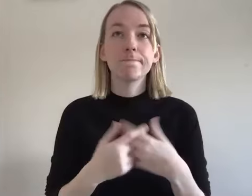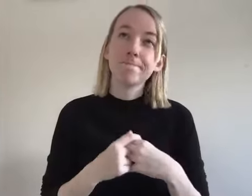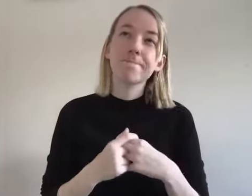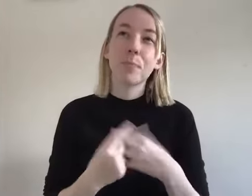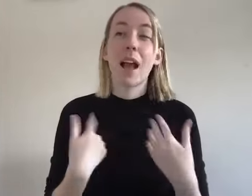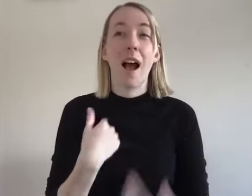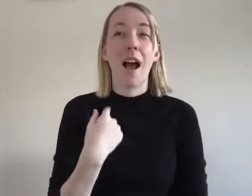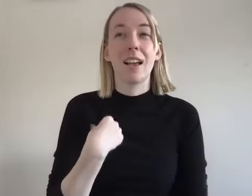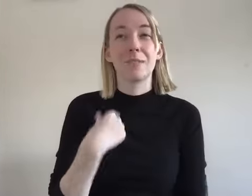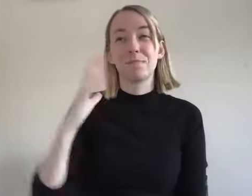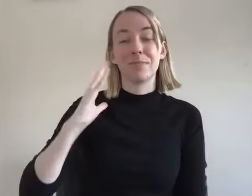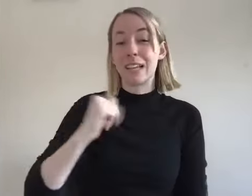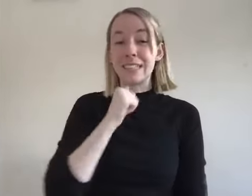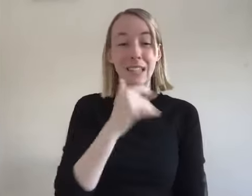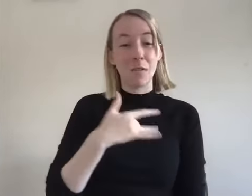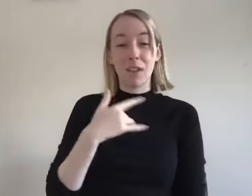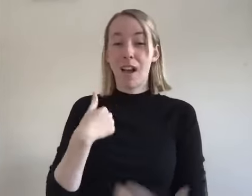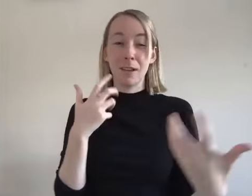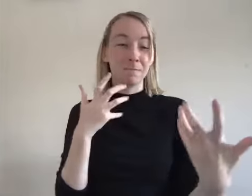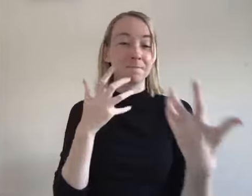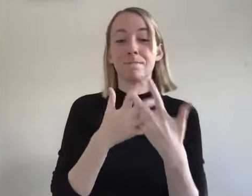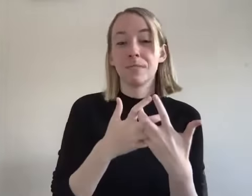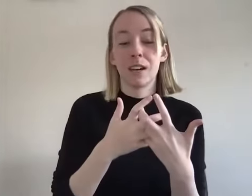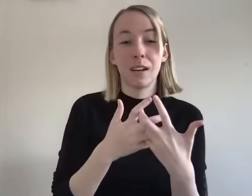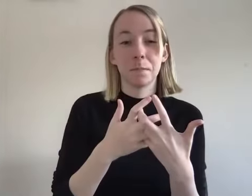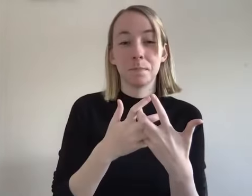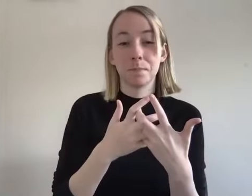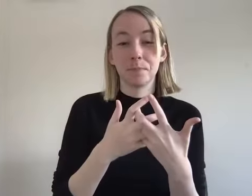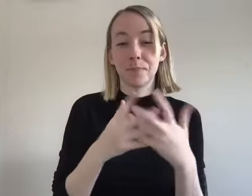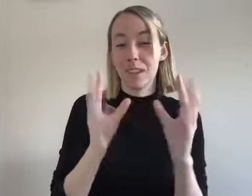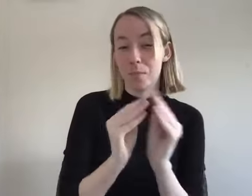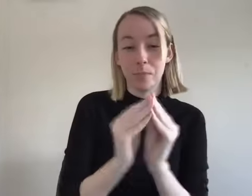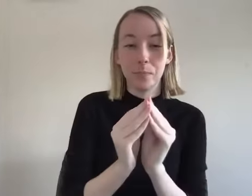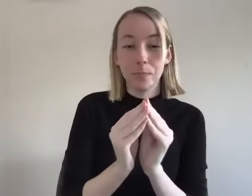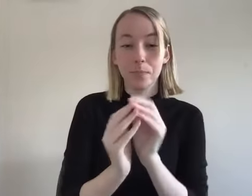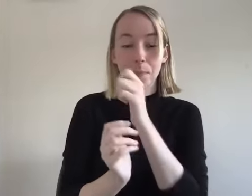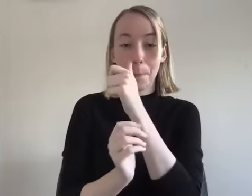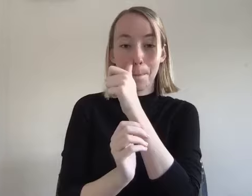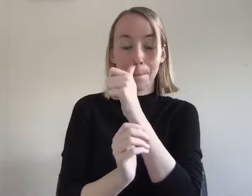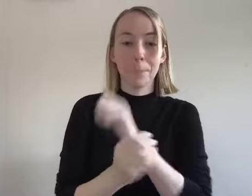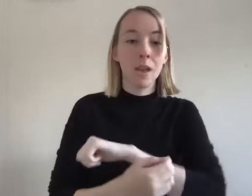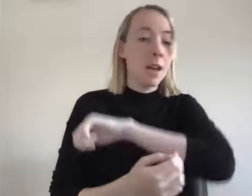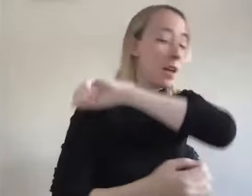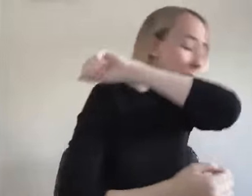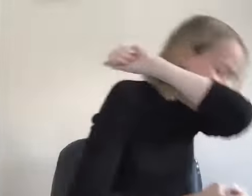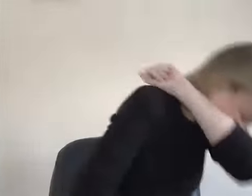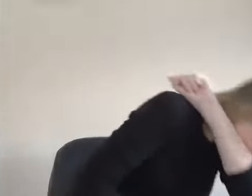i didn't feel like i belonged in the rooms for a long time i would hear people